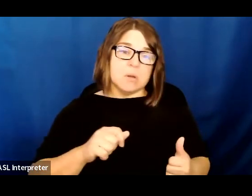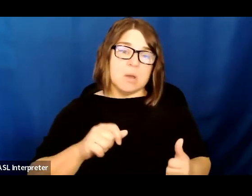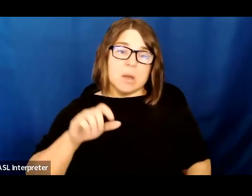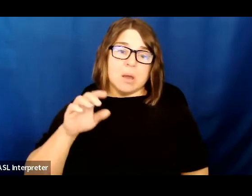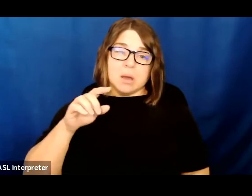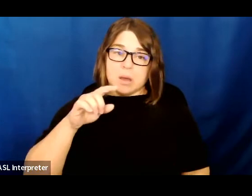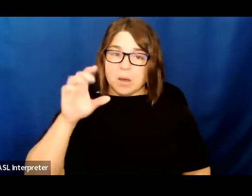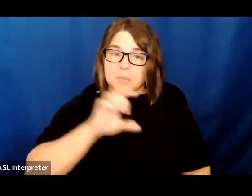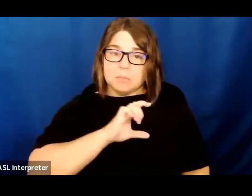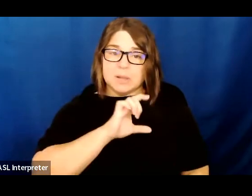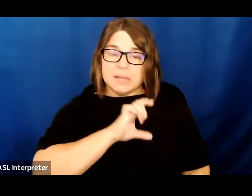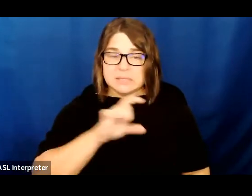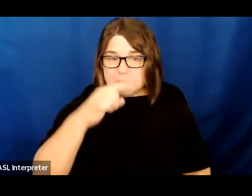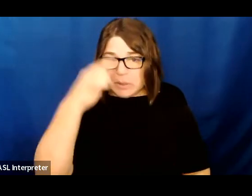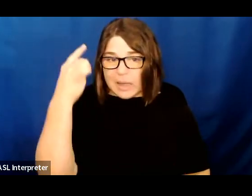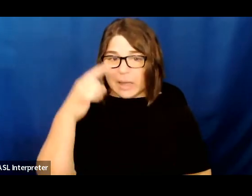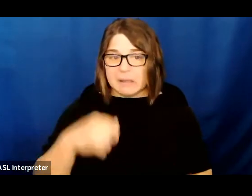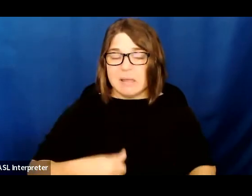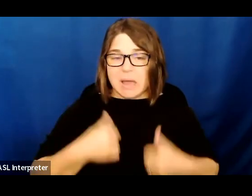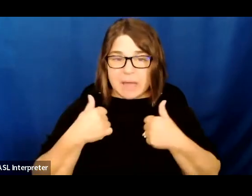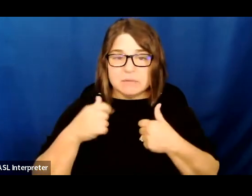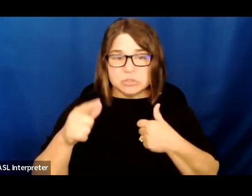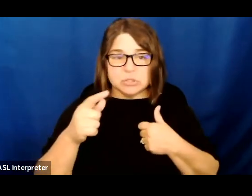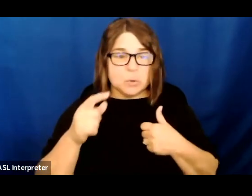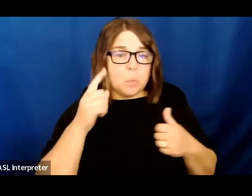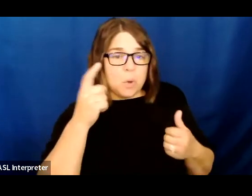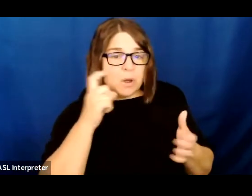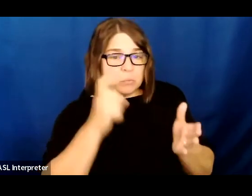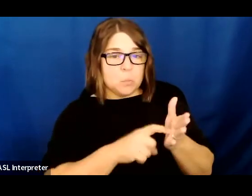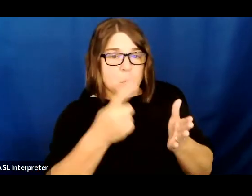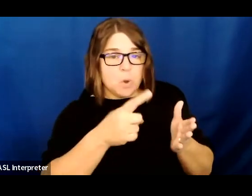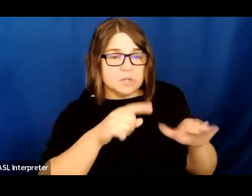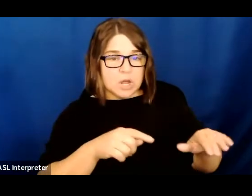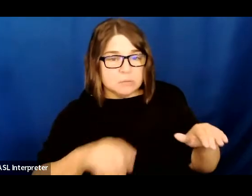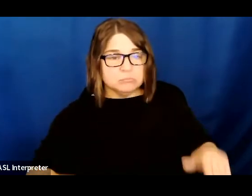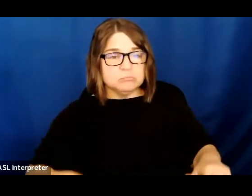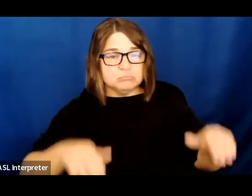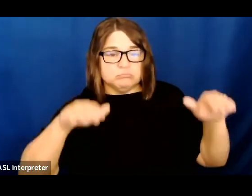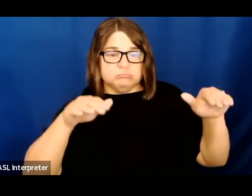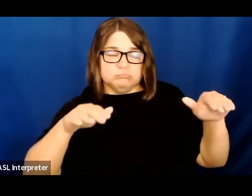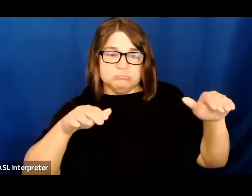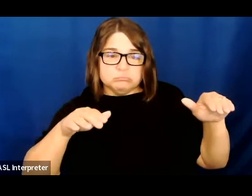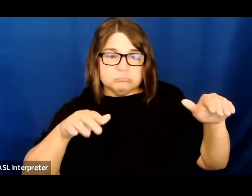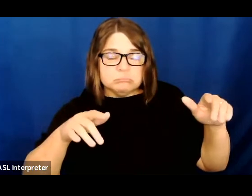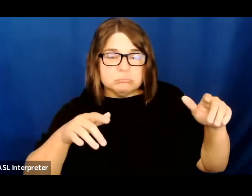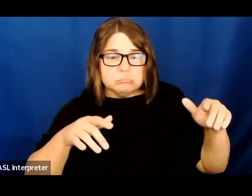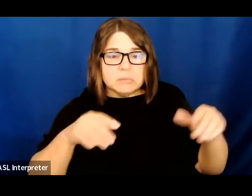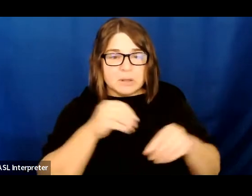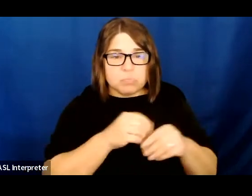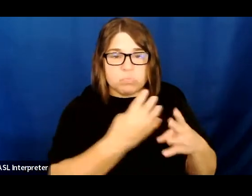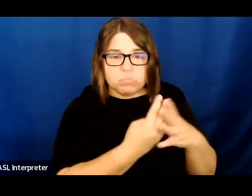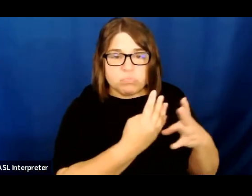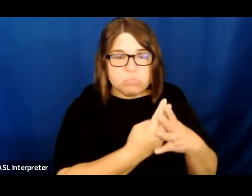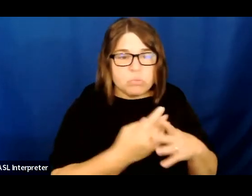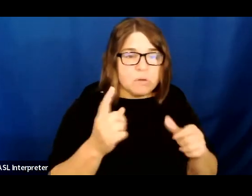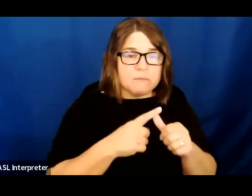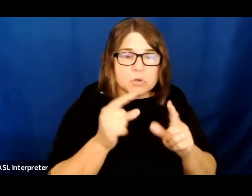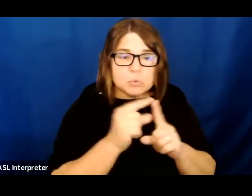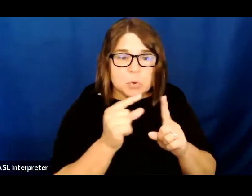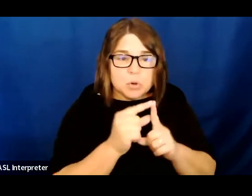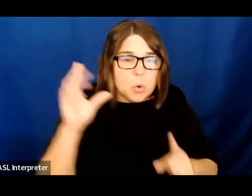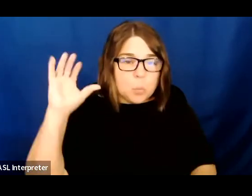recounts the story of a child raised in detention whose first words were radio check, which is what the guards would say during shift change.